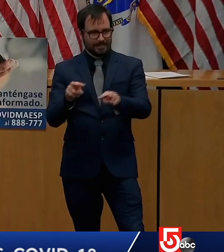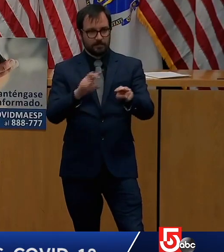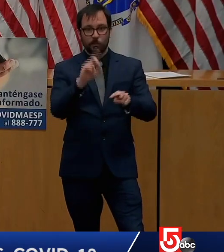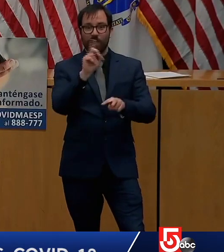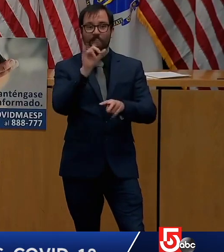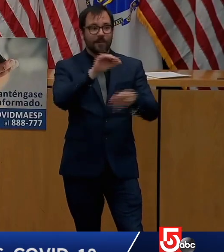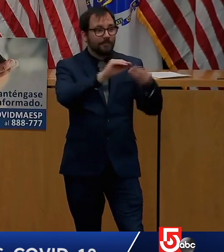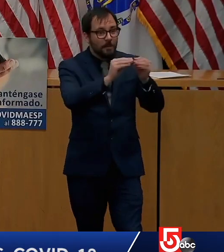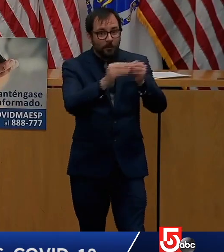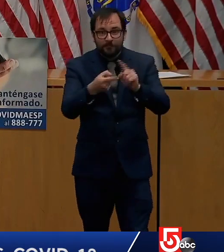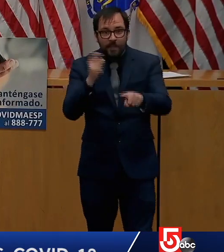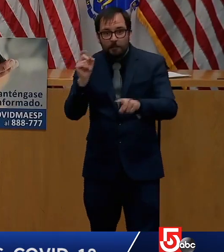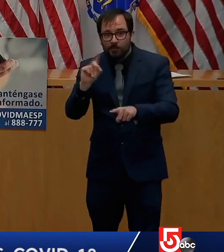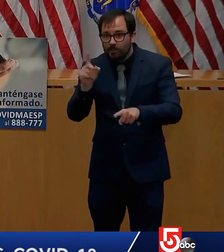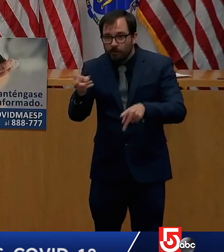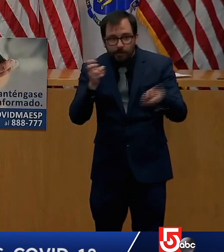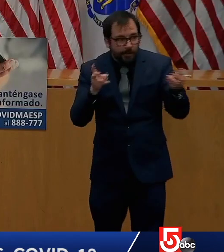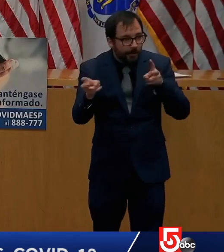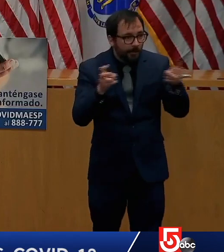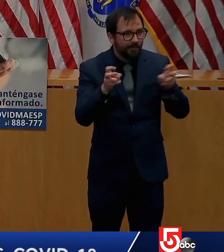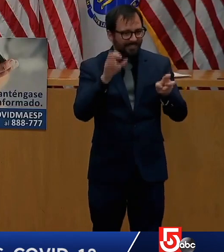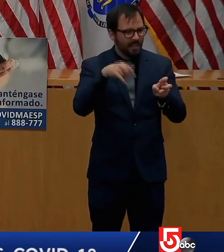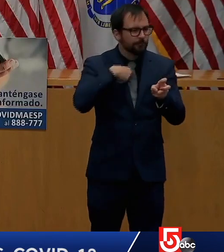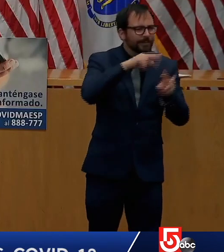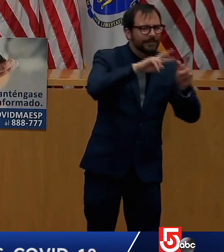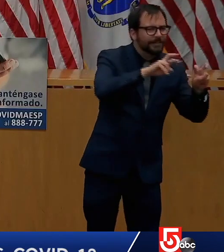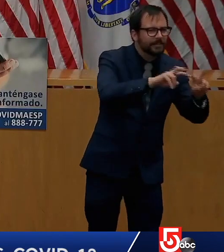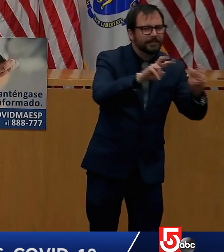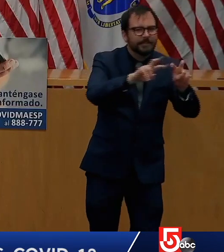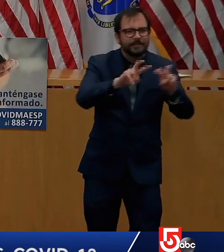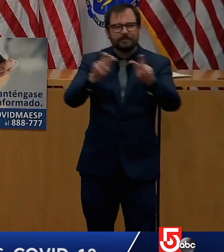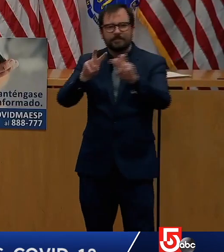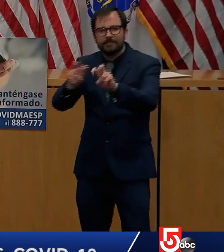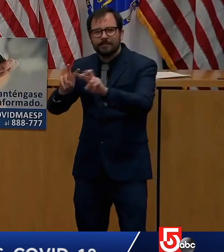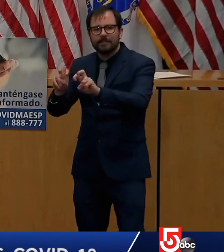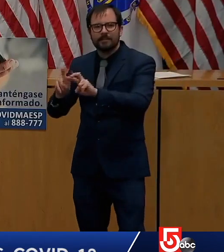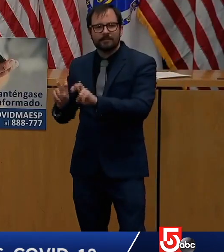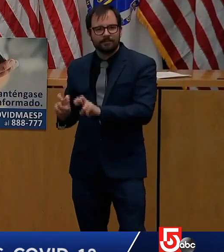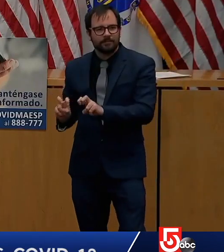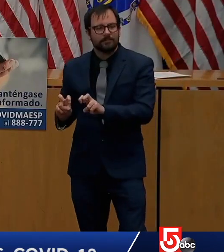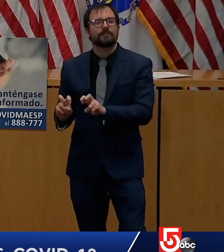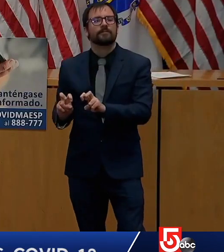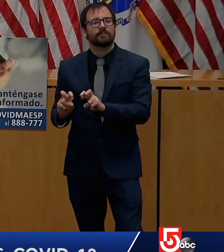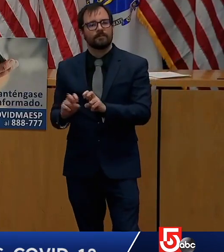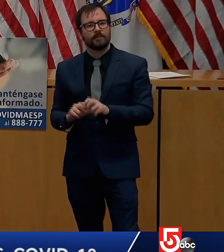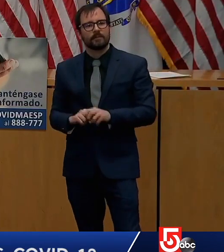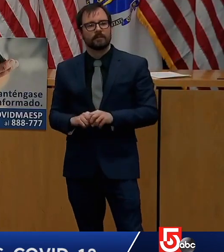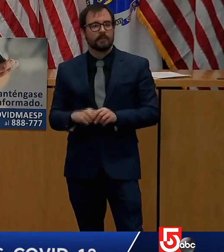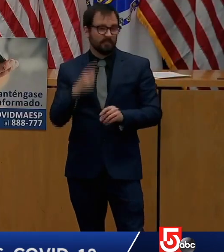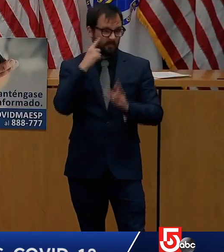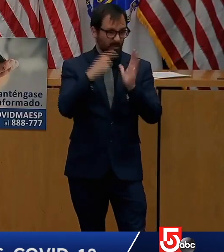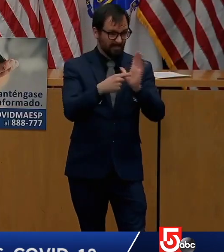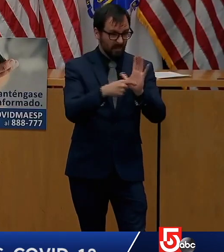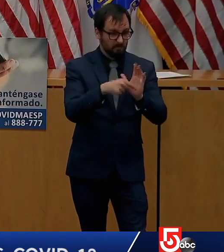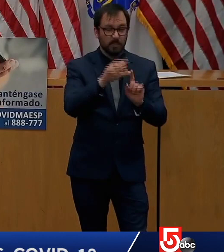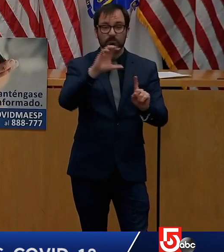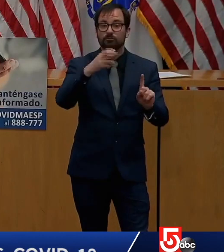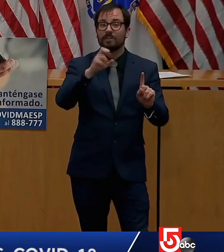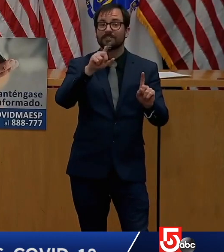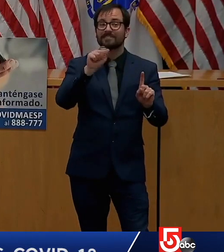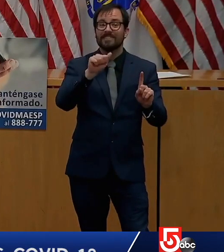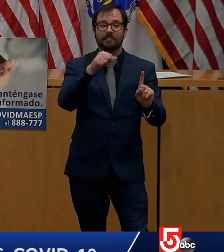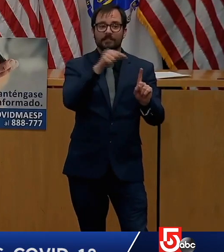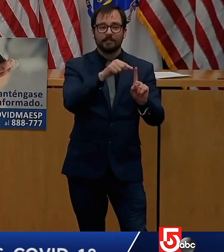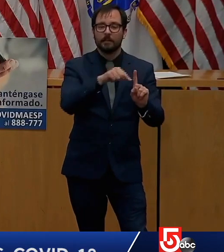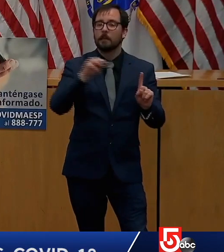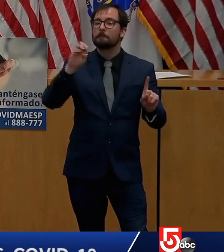not in Metro West. But we wanted to get the data out, and we'll continue to clean it up. These are, like, really, I would